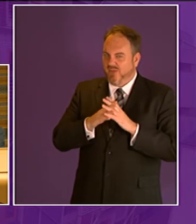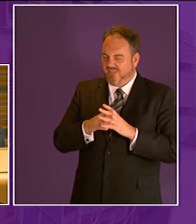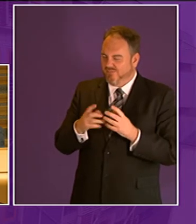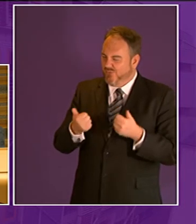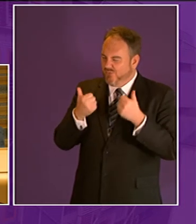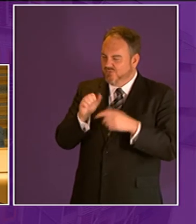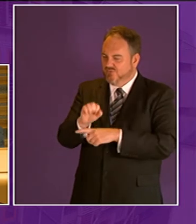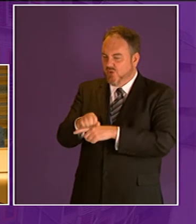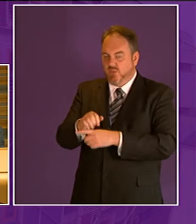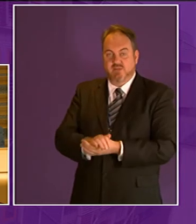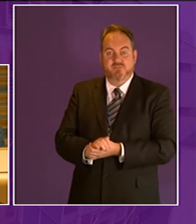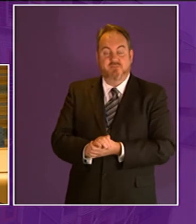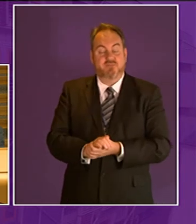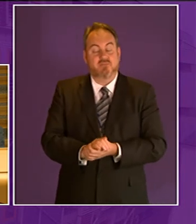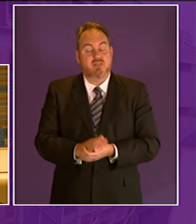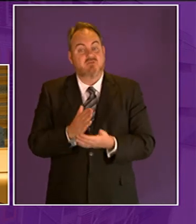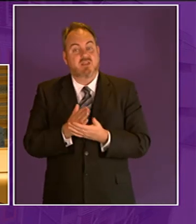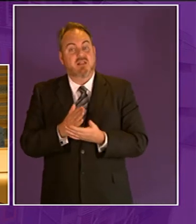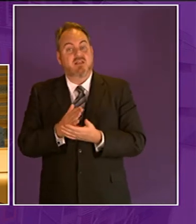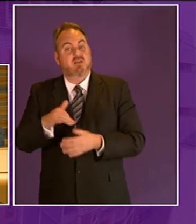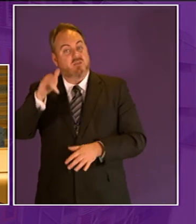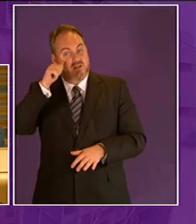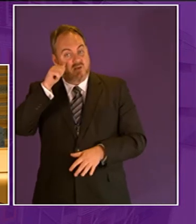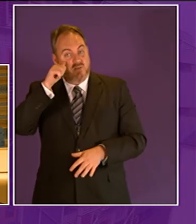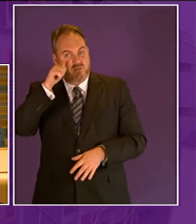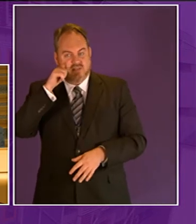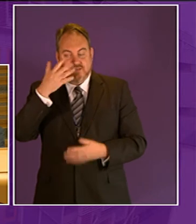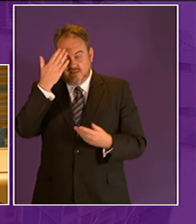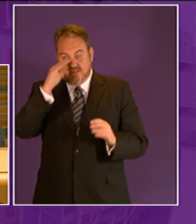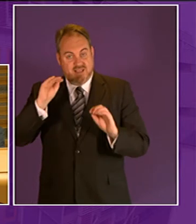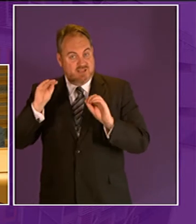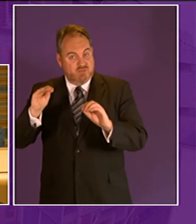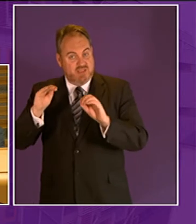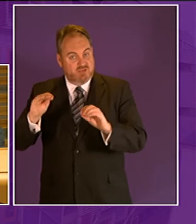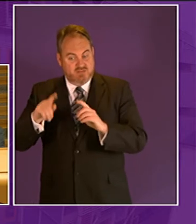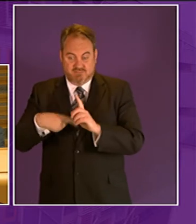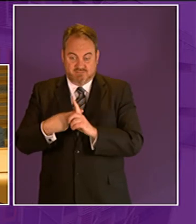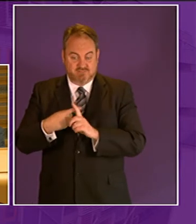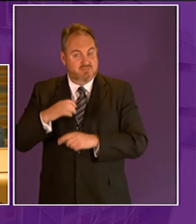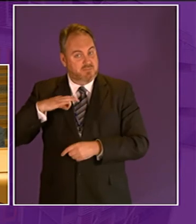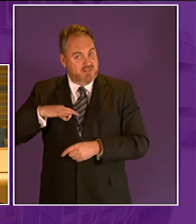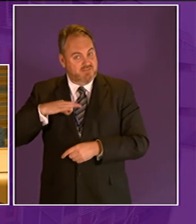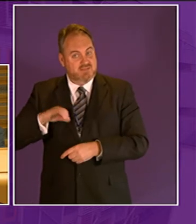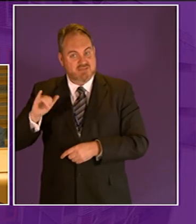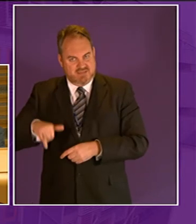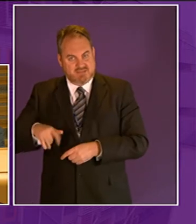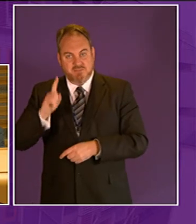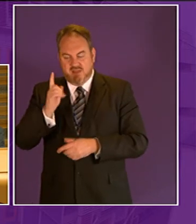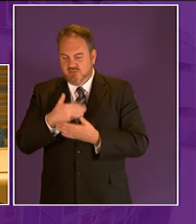the deputy presenting officer you're thinking there's a bit of a strangled route to the educational benefit but the point is that it's a shared experience that I